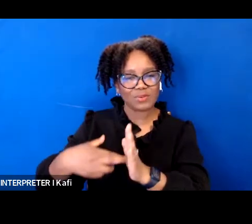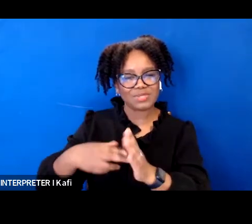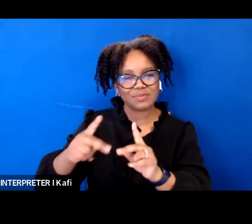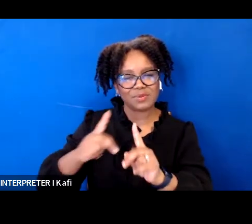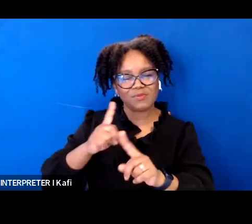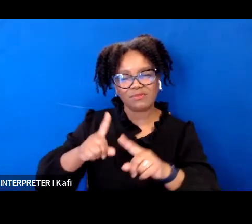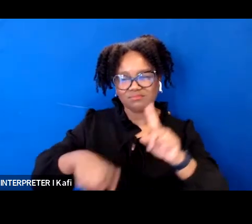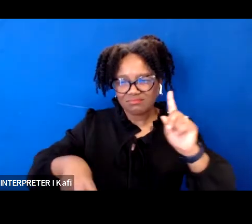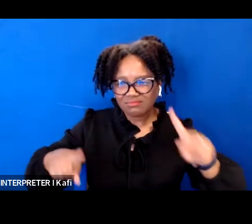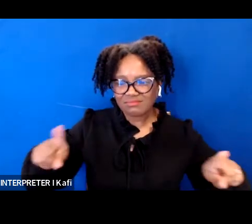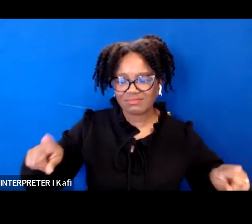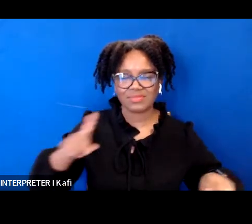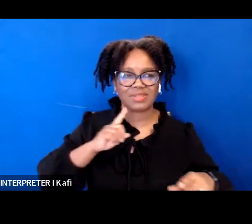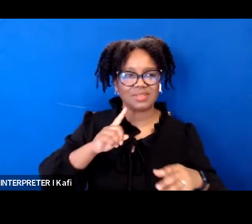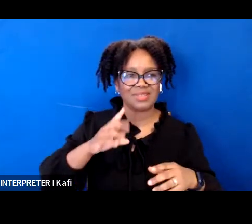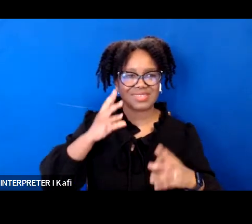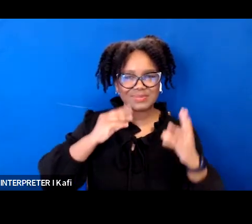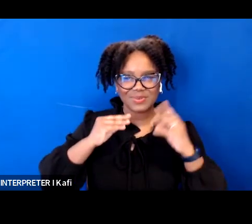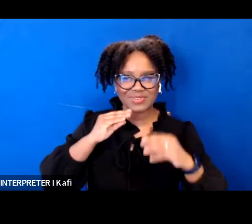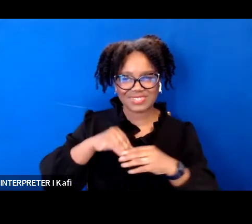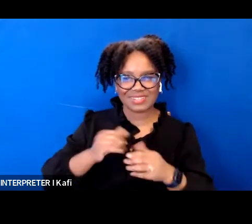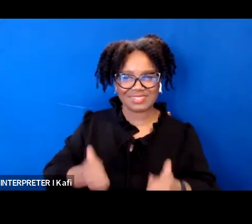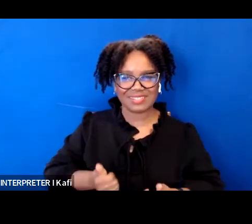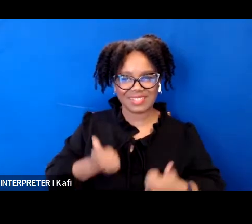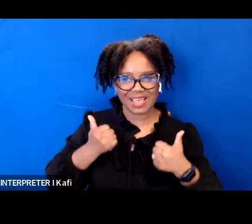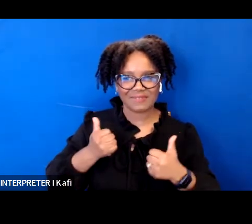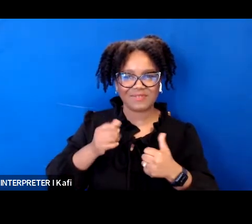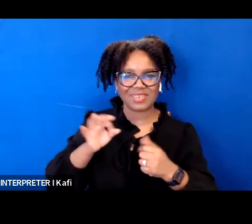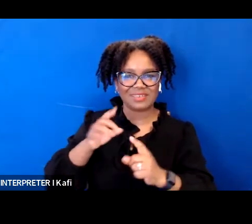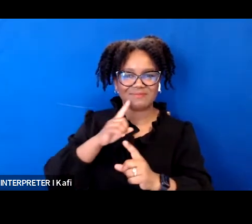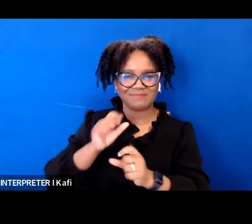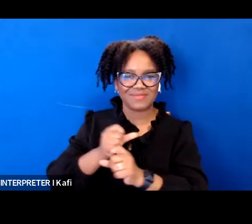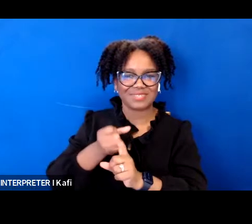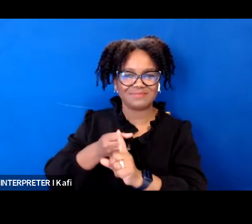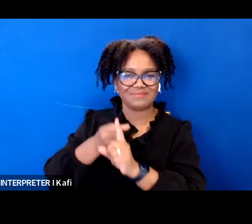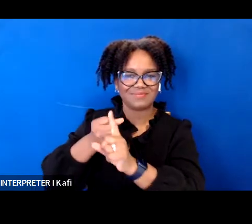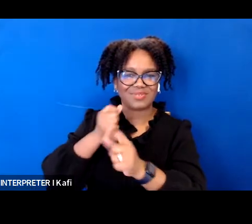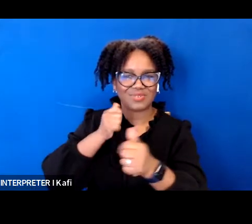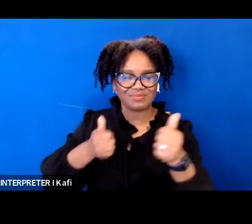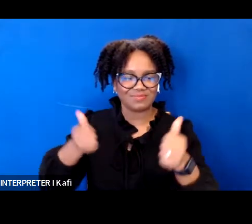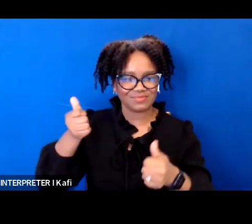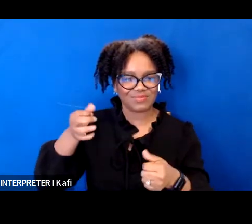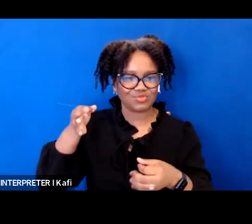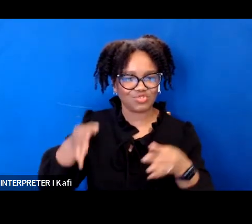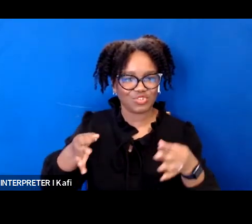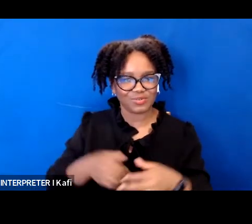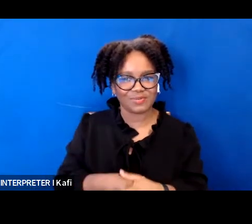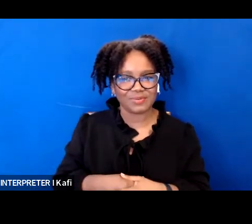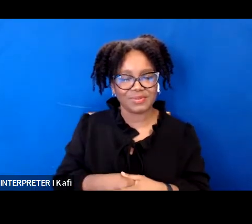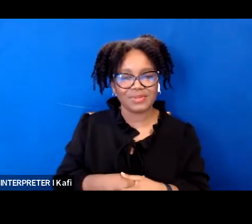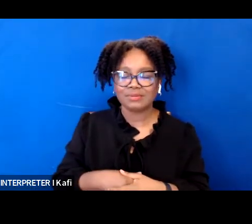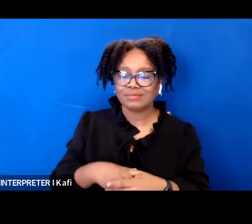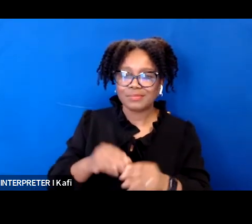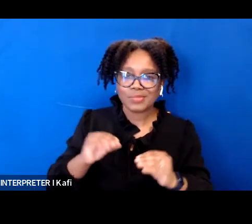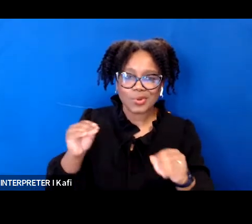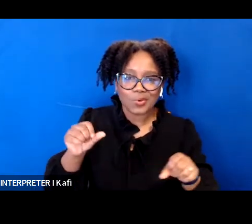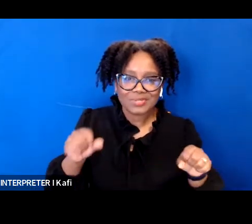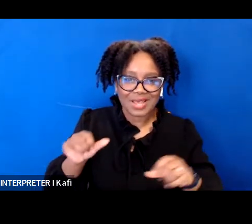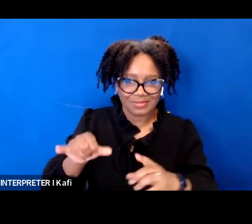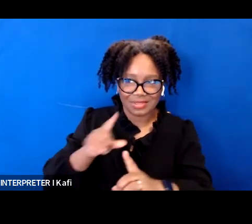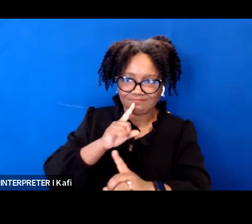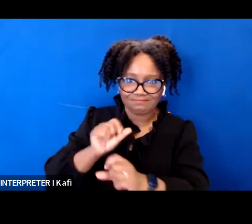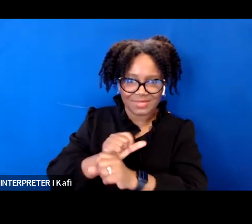supreme court there is no doubt that judge jackson is highly qualified for the supreme court and that she deserves strong